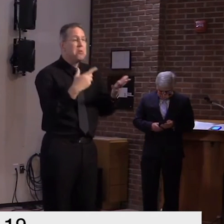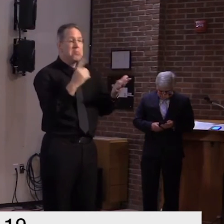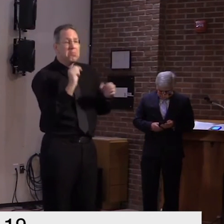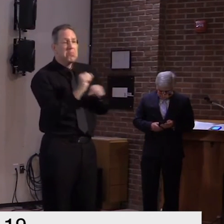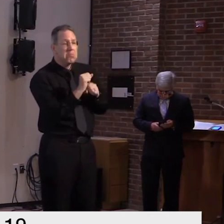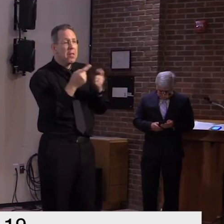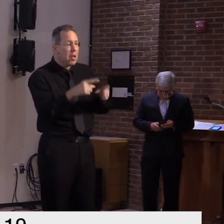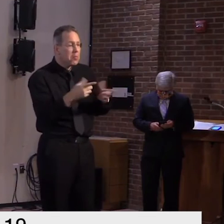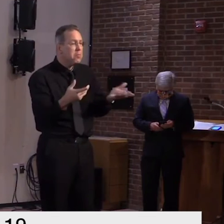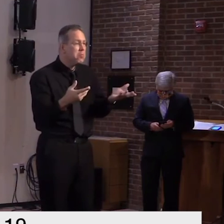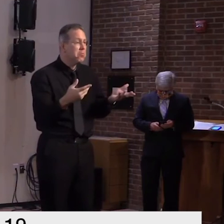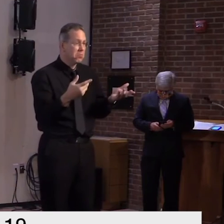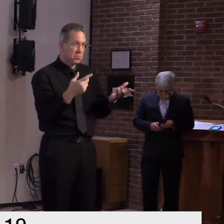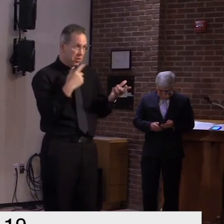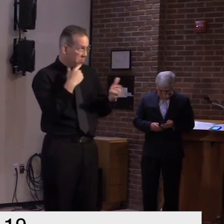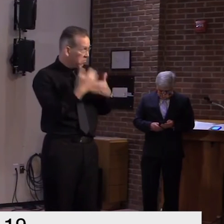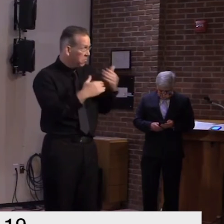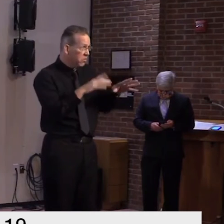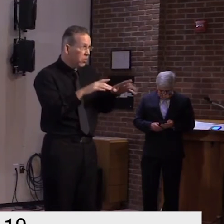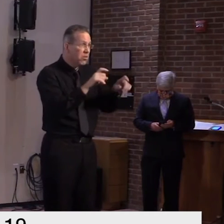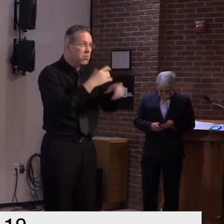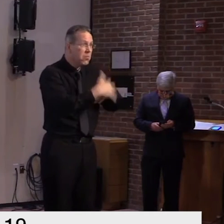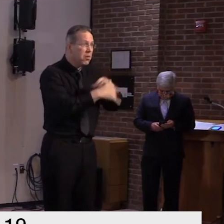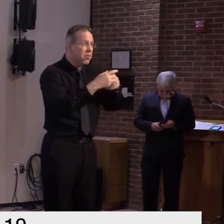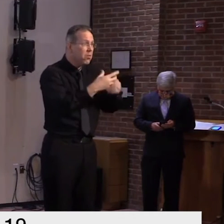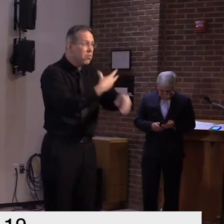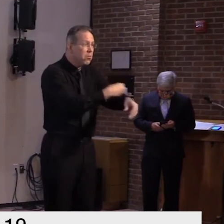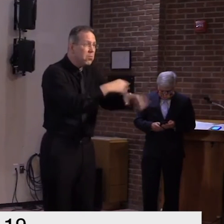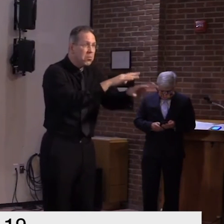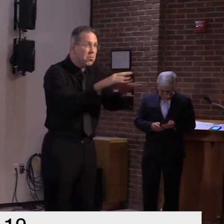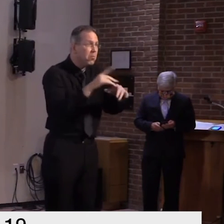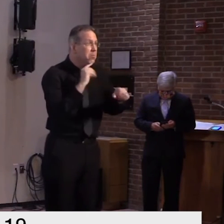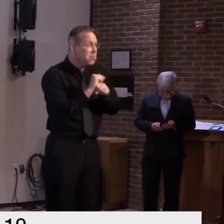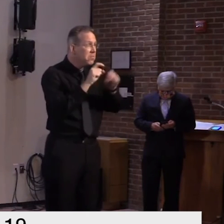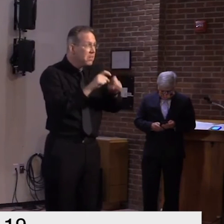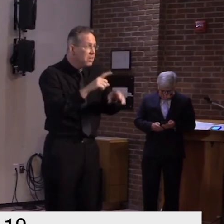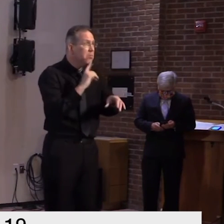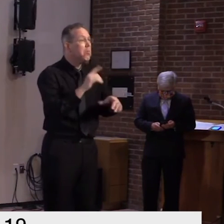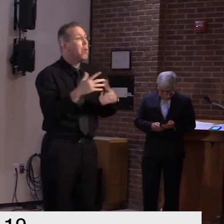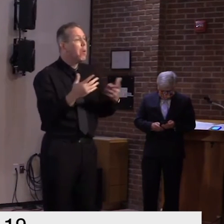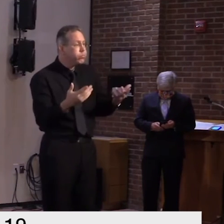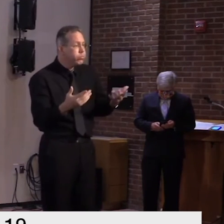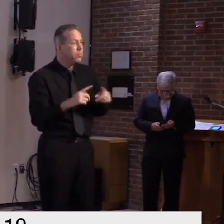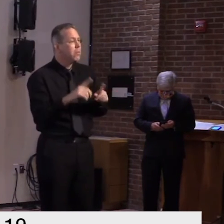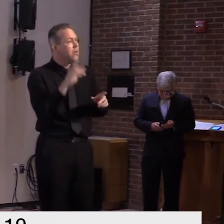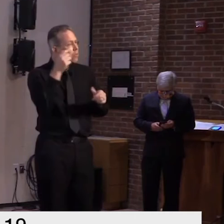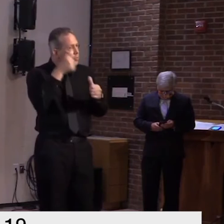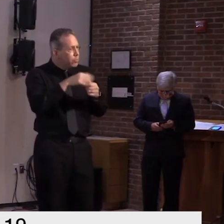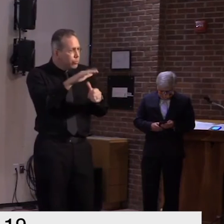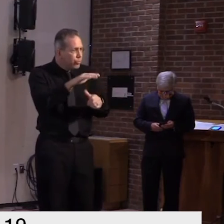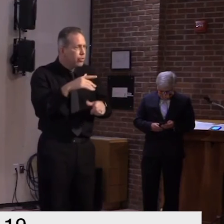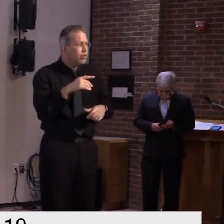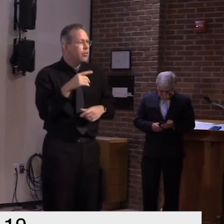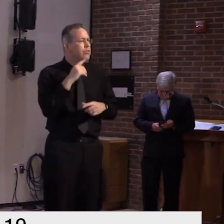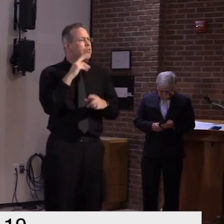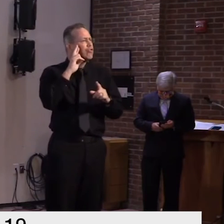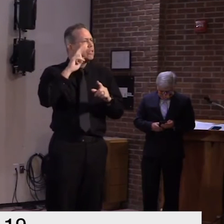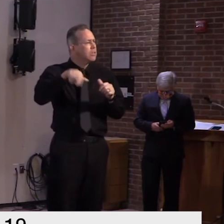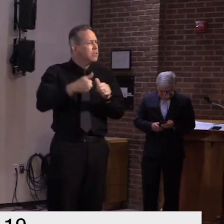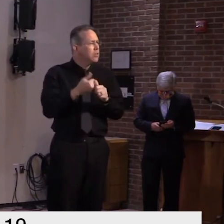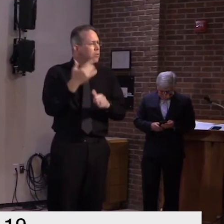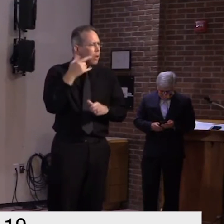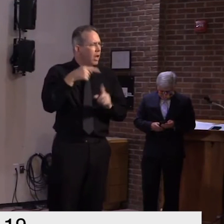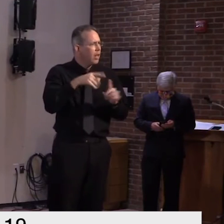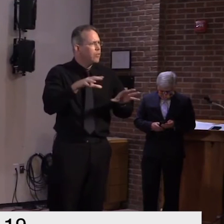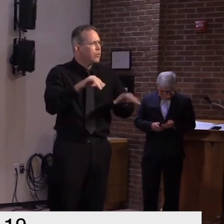of the motivation for that i might add is that the red cross is in serious trouble right now in terms